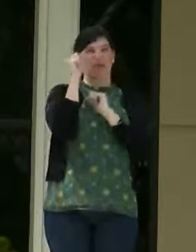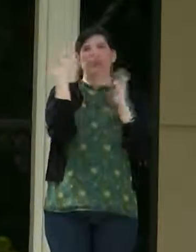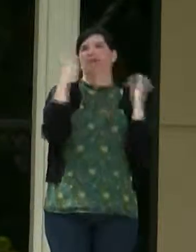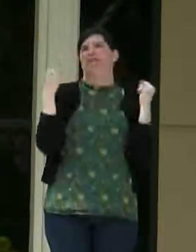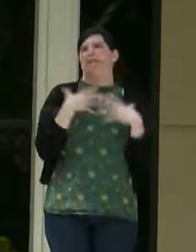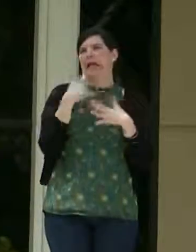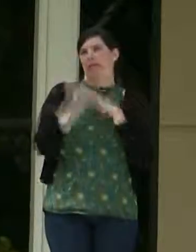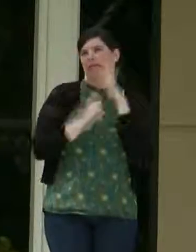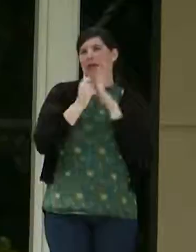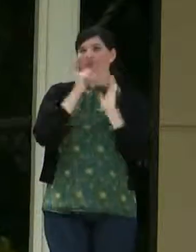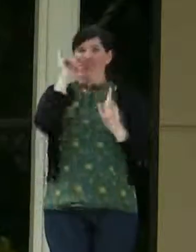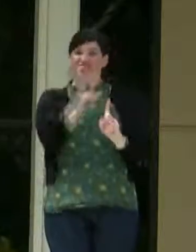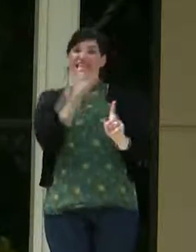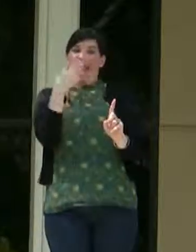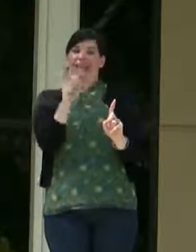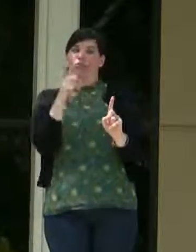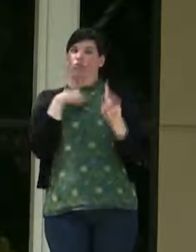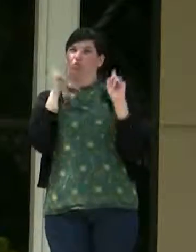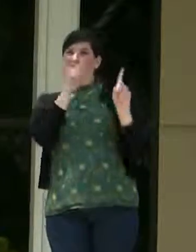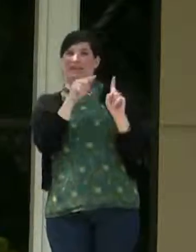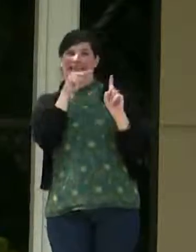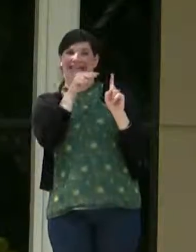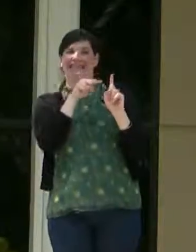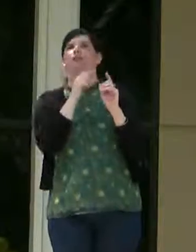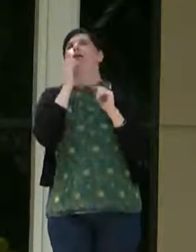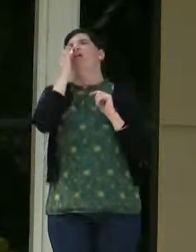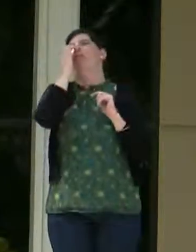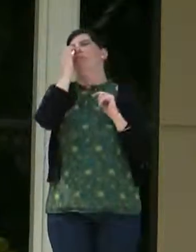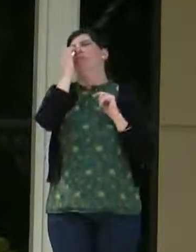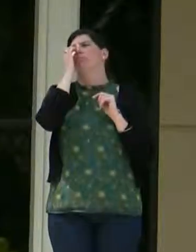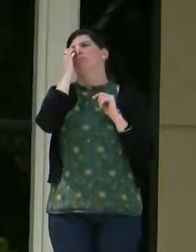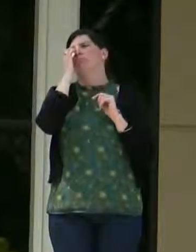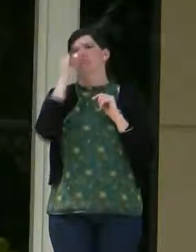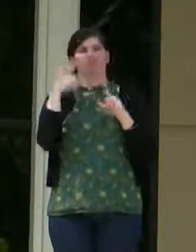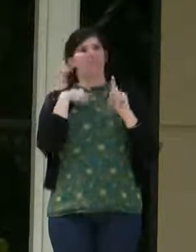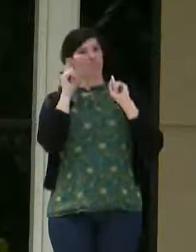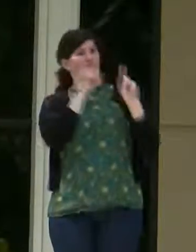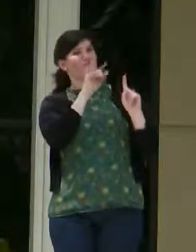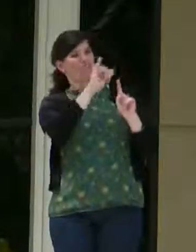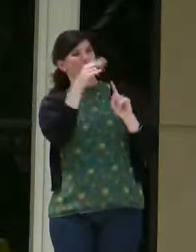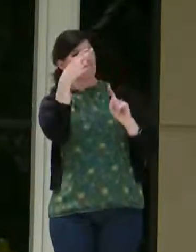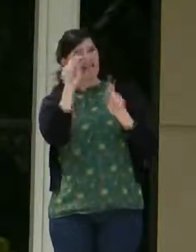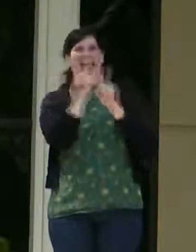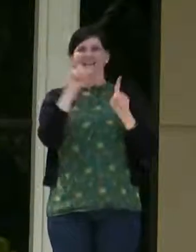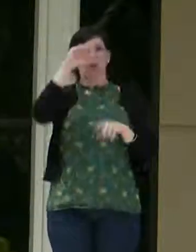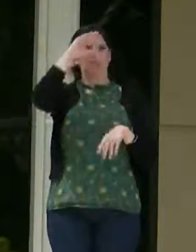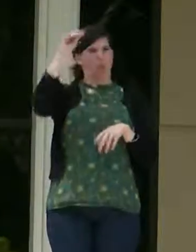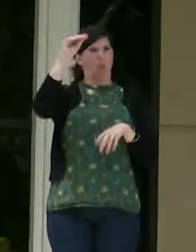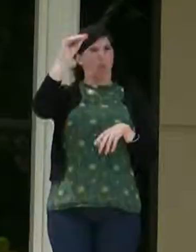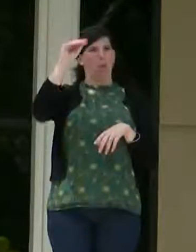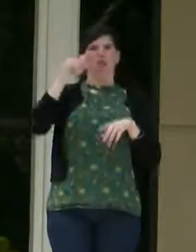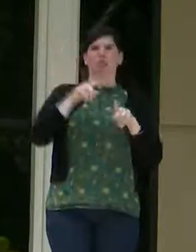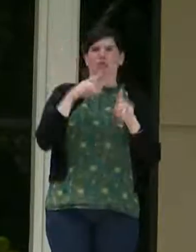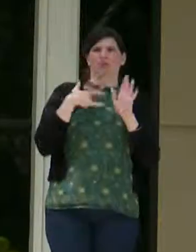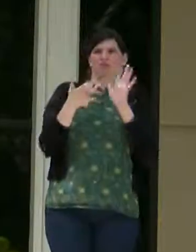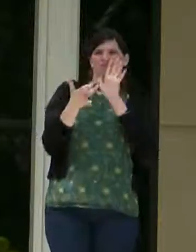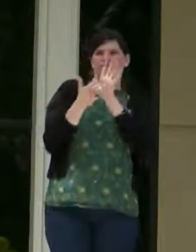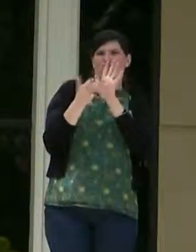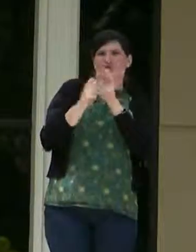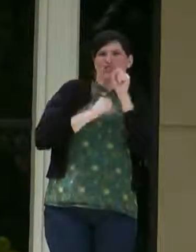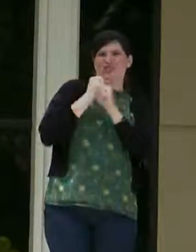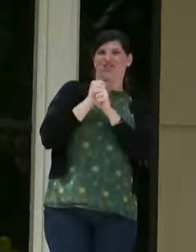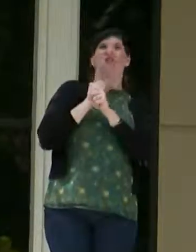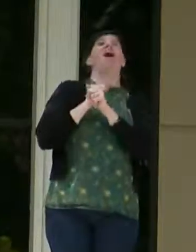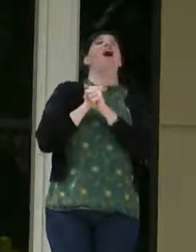went, that high school I went to, I went there as a boy my sophomore year. Came back my junior